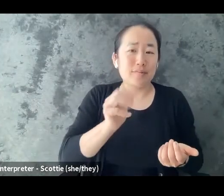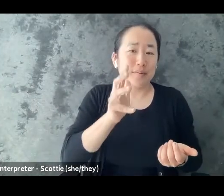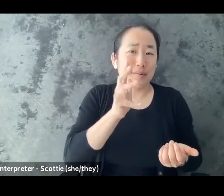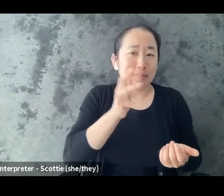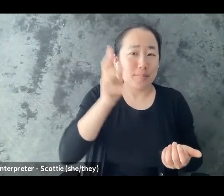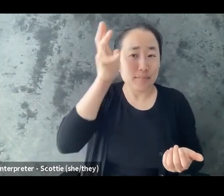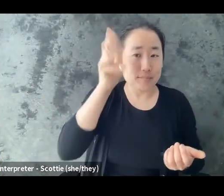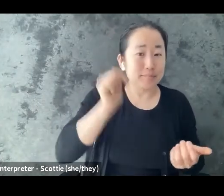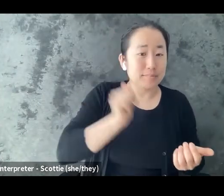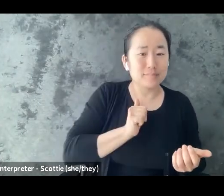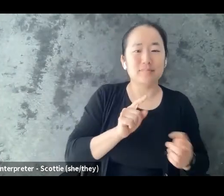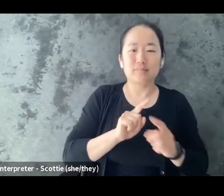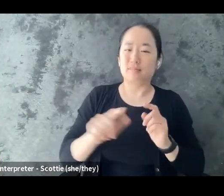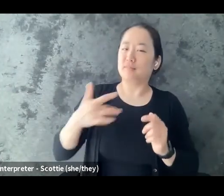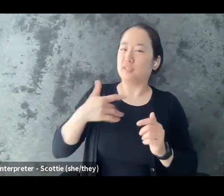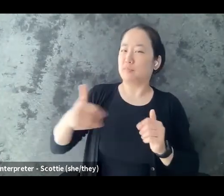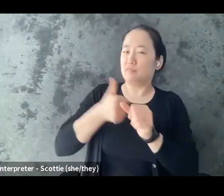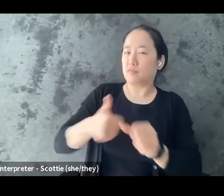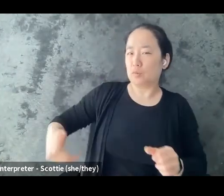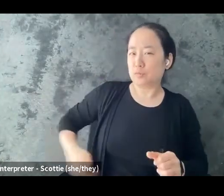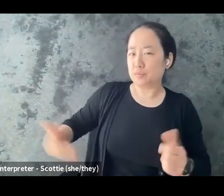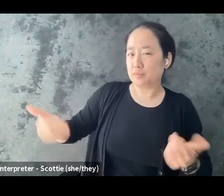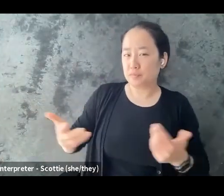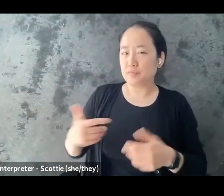listen to what i have to say meet it with kindness and not with judgment